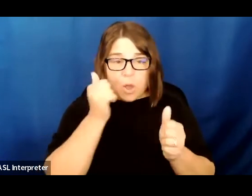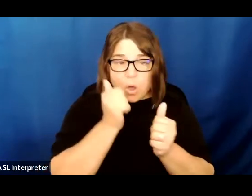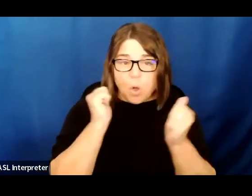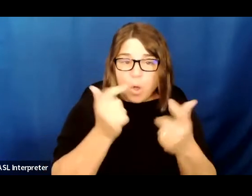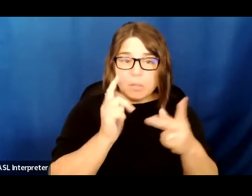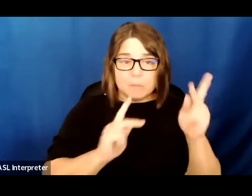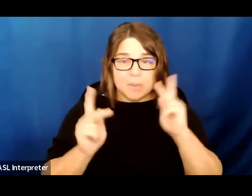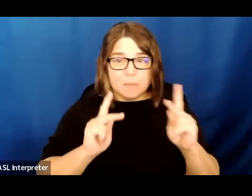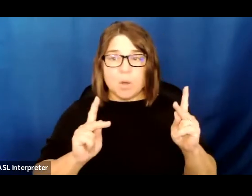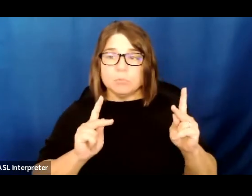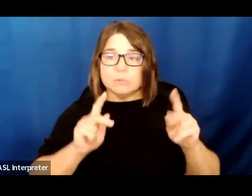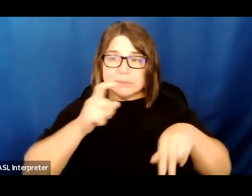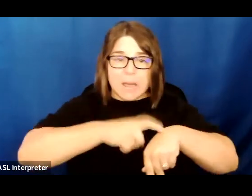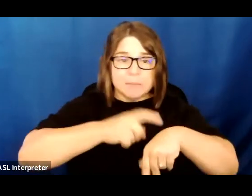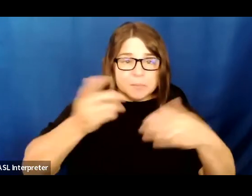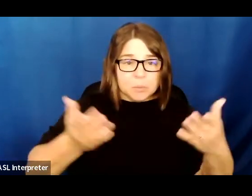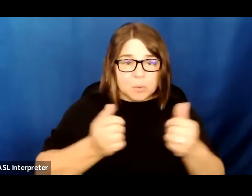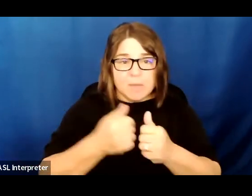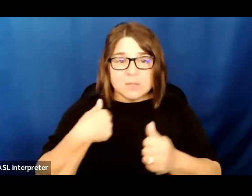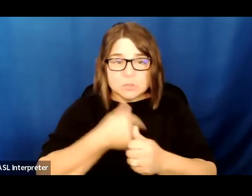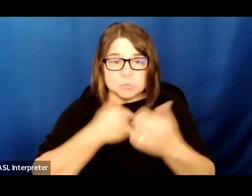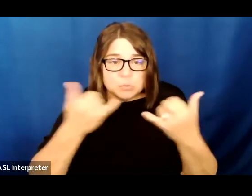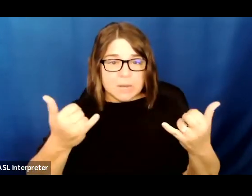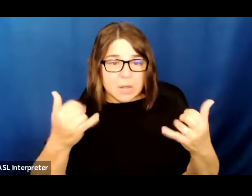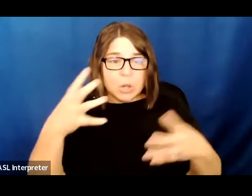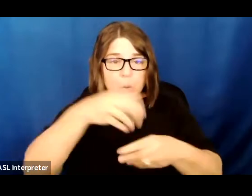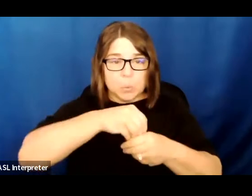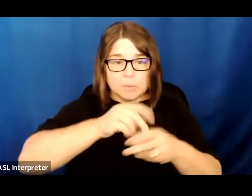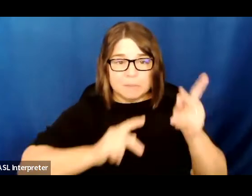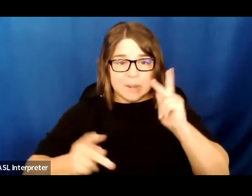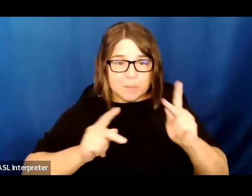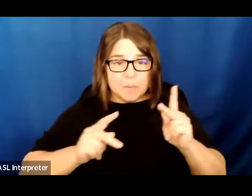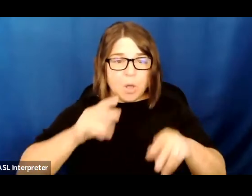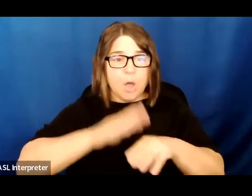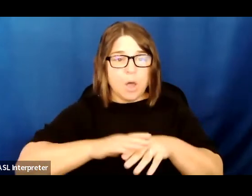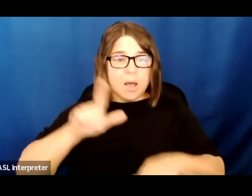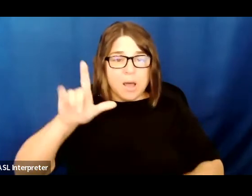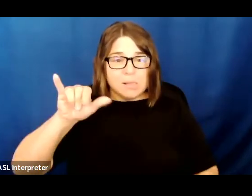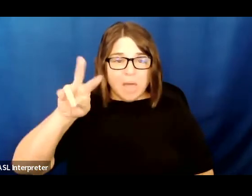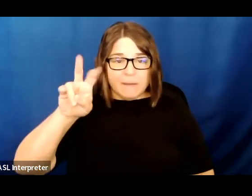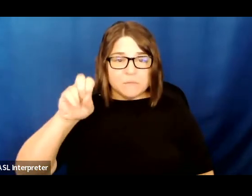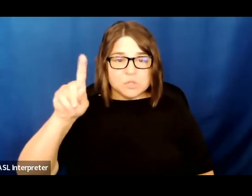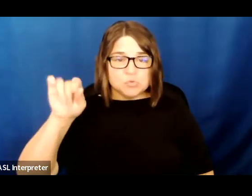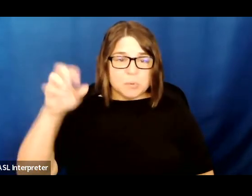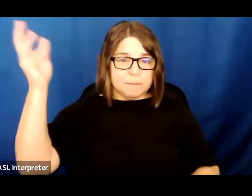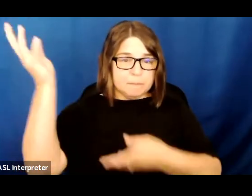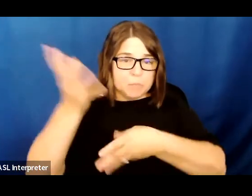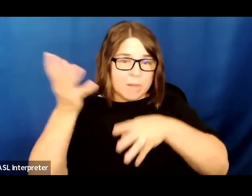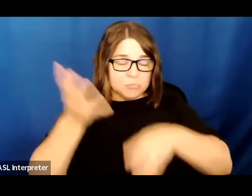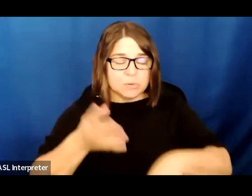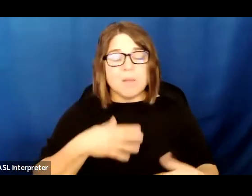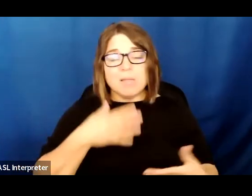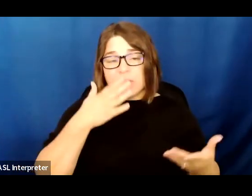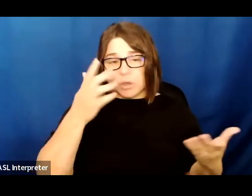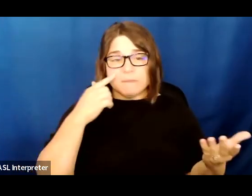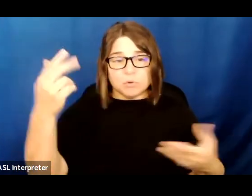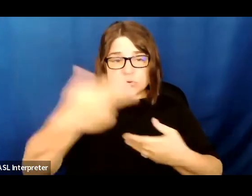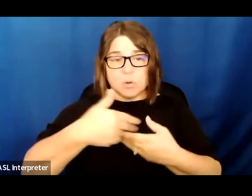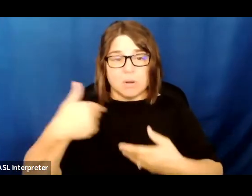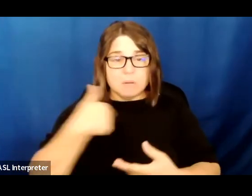with us here today, including those joining us over live stream. Thank you for joining us us